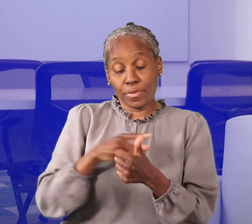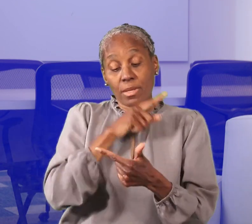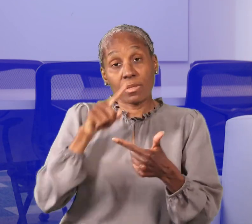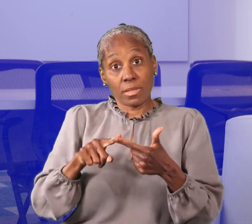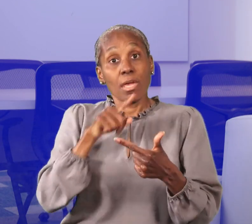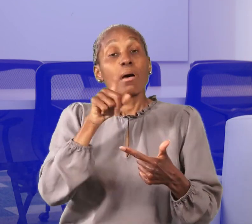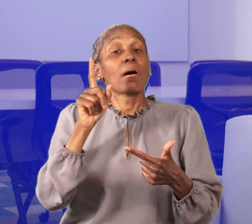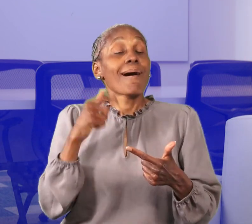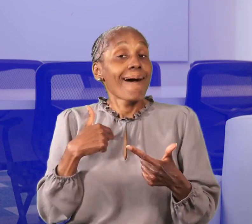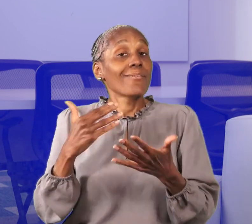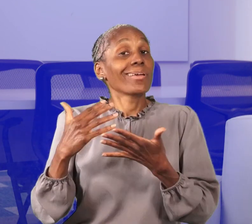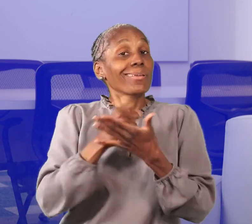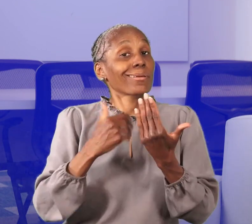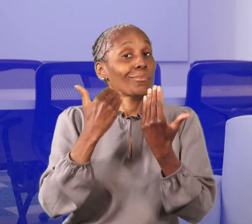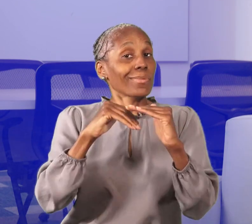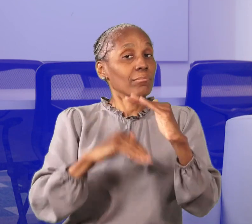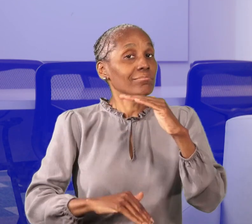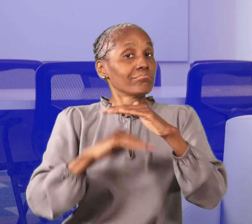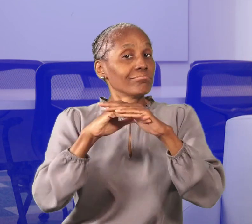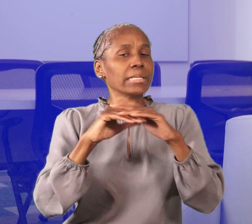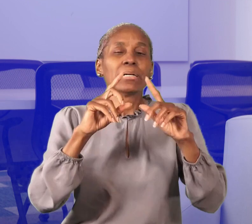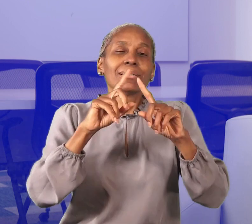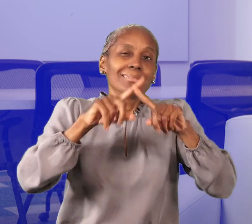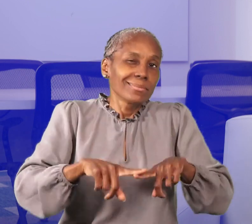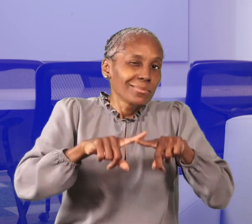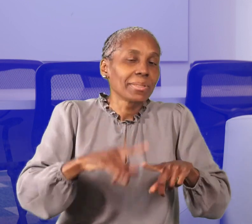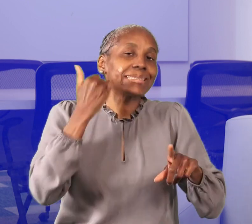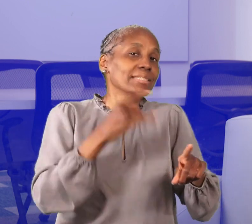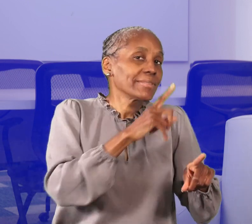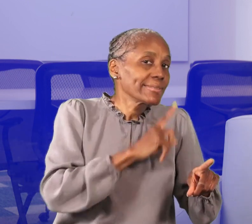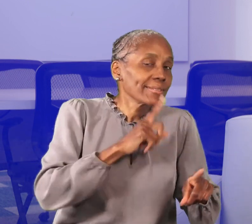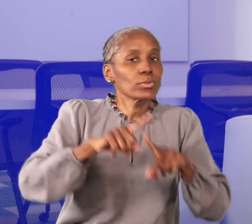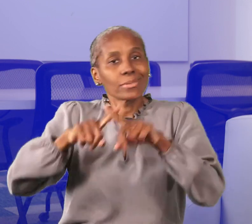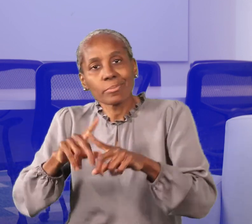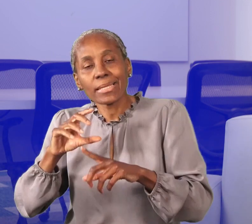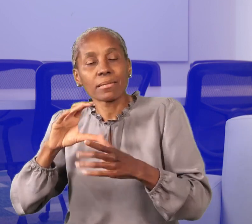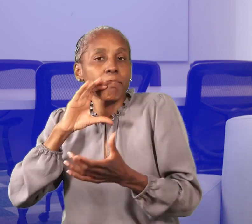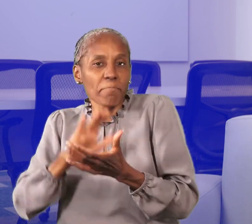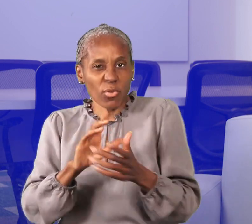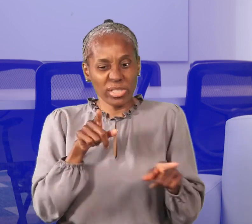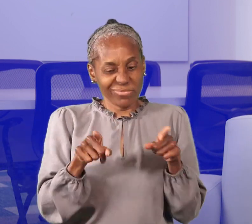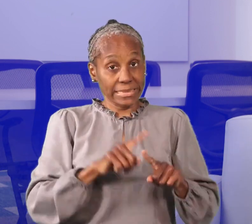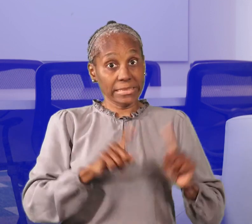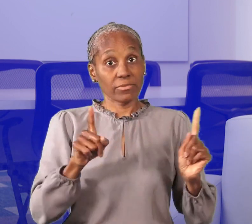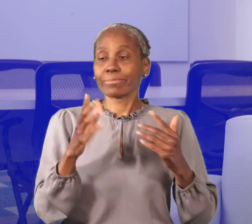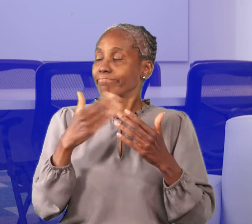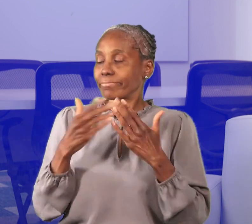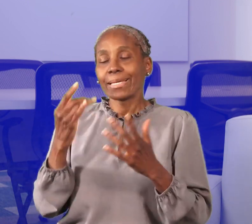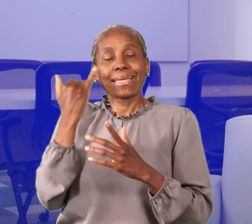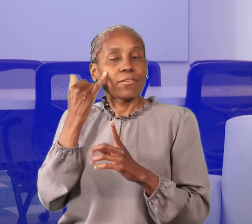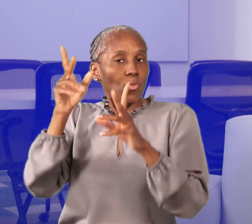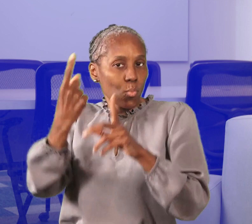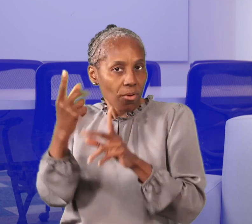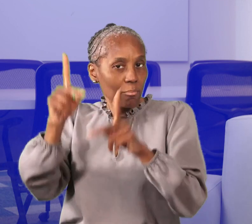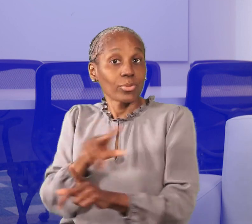beneficiary. Number two, there is an income limit, a different limit for those who are single or those who